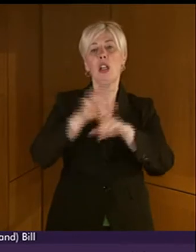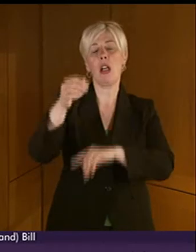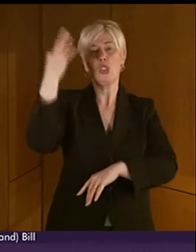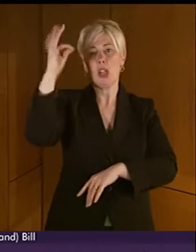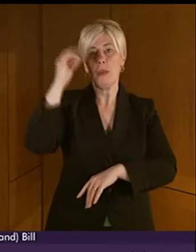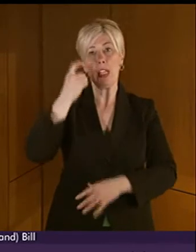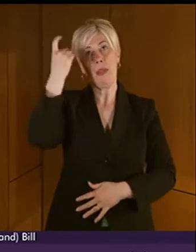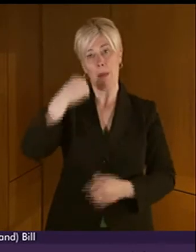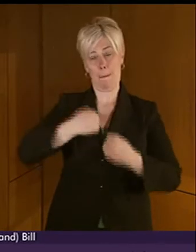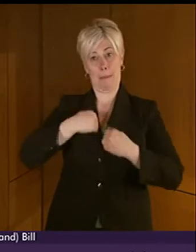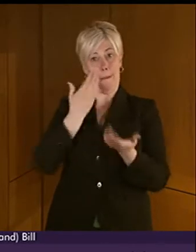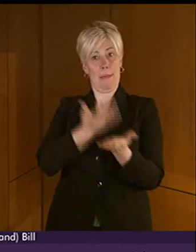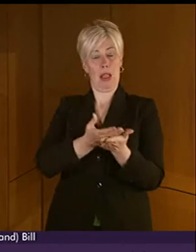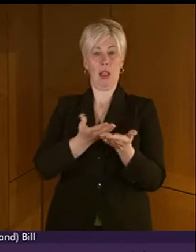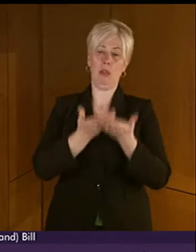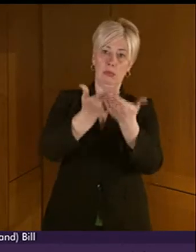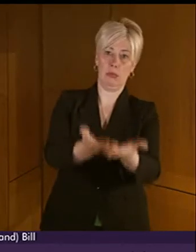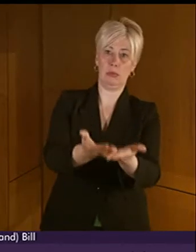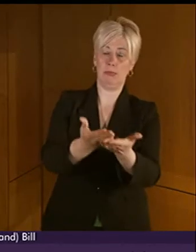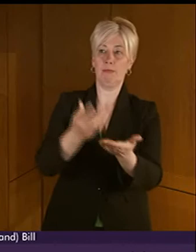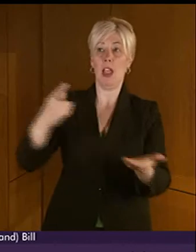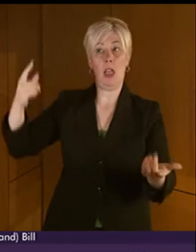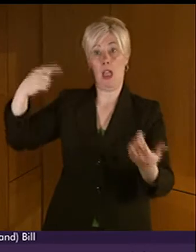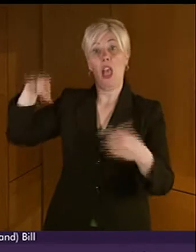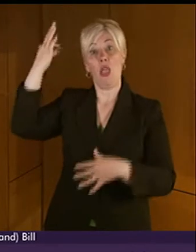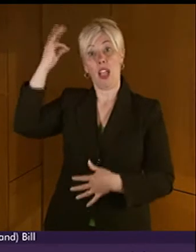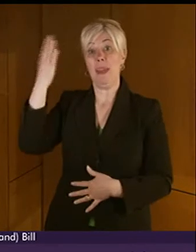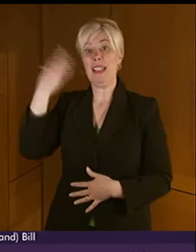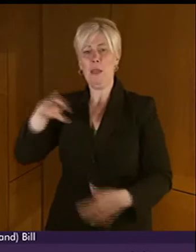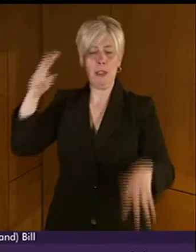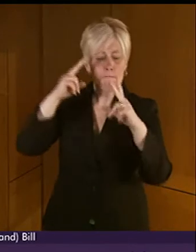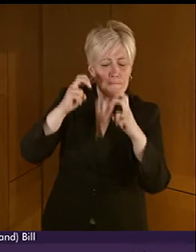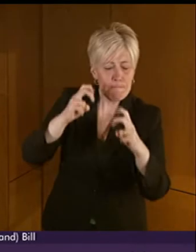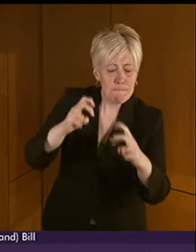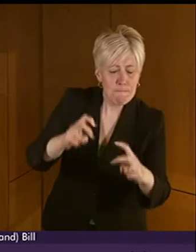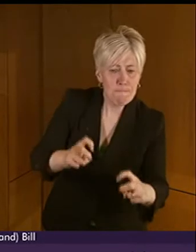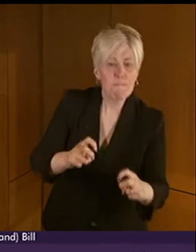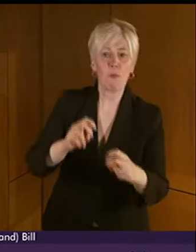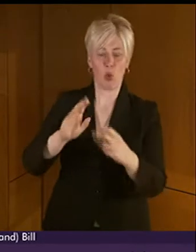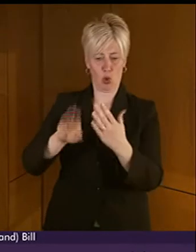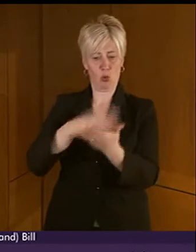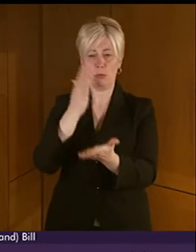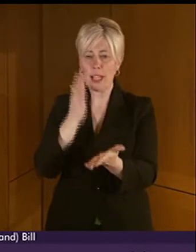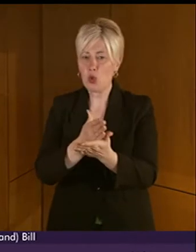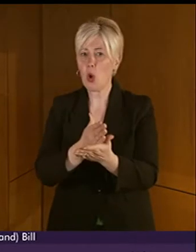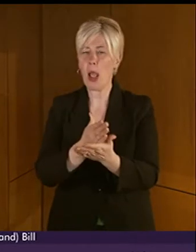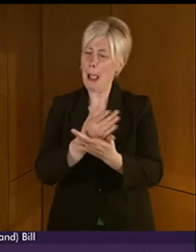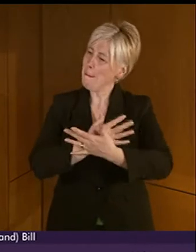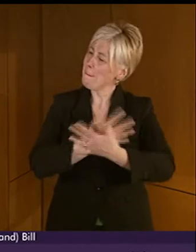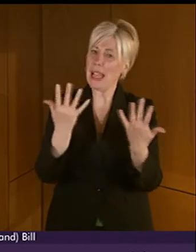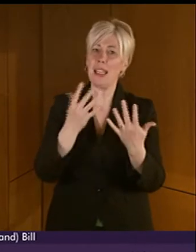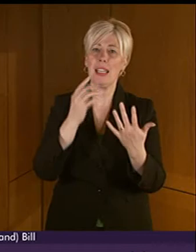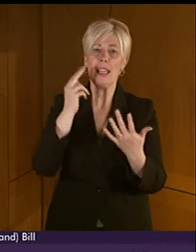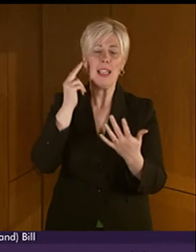my bill, as part of the scrutiny of the bill, the committee set out to ensure that as many BSL users as